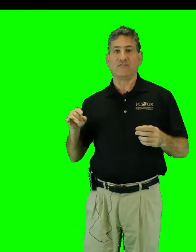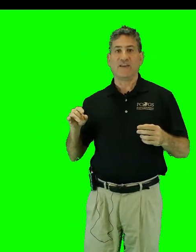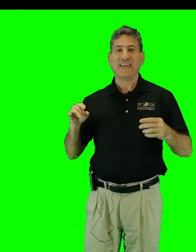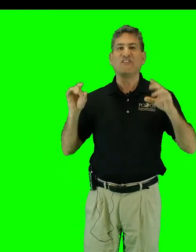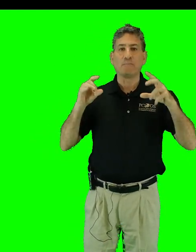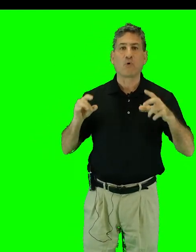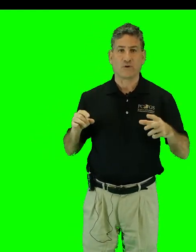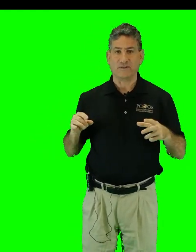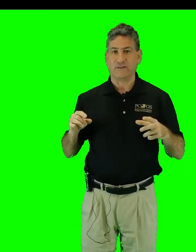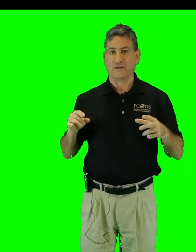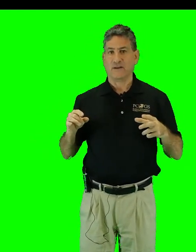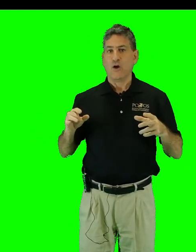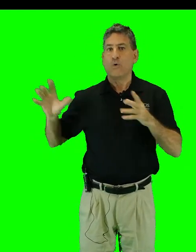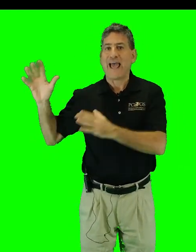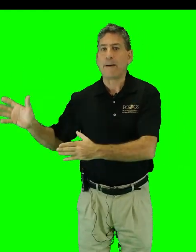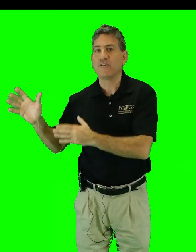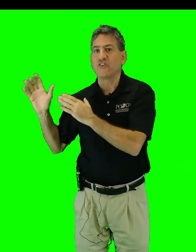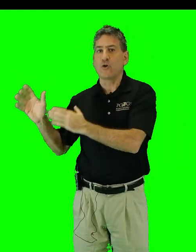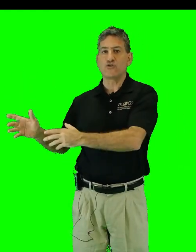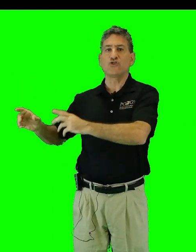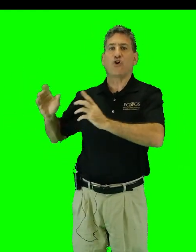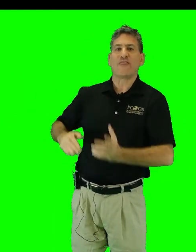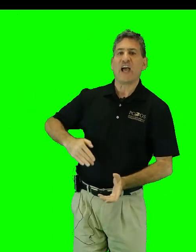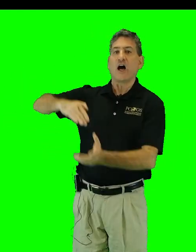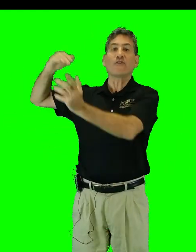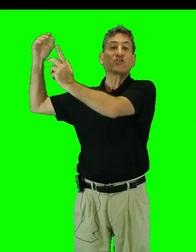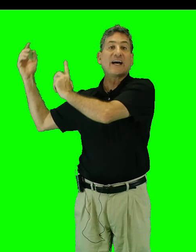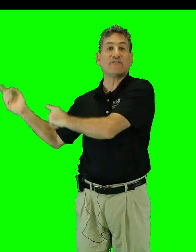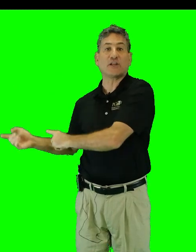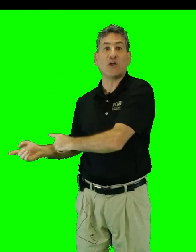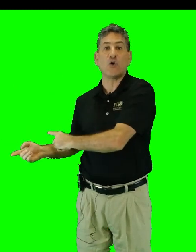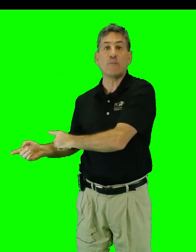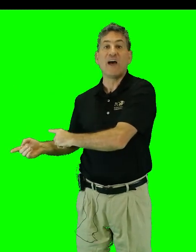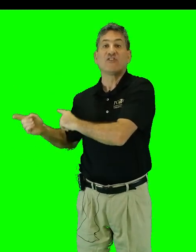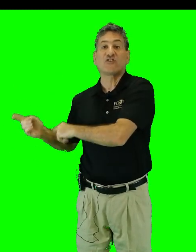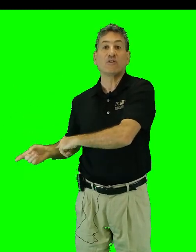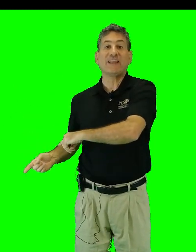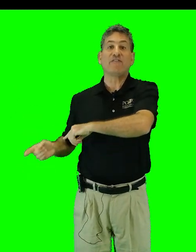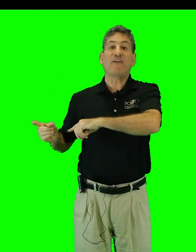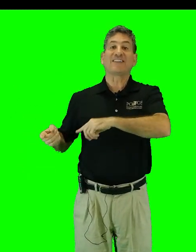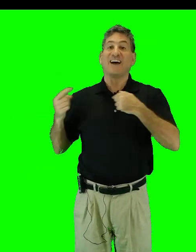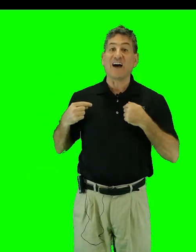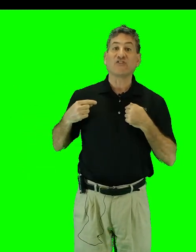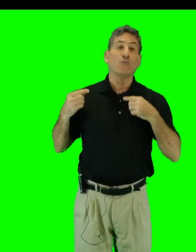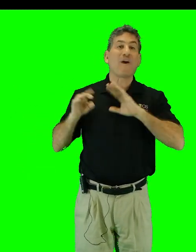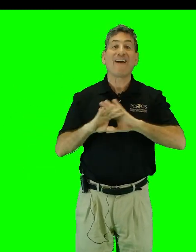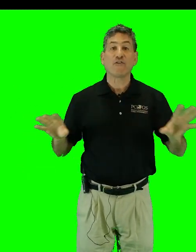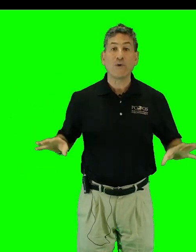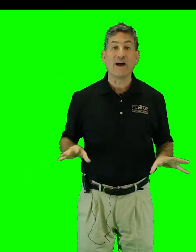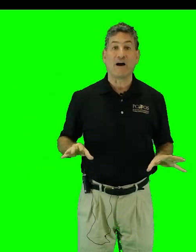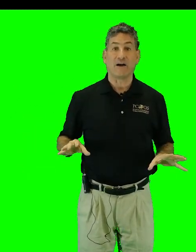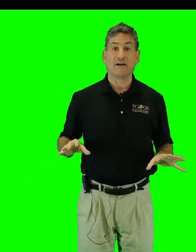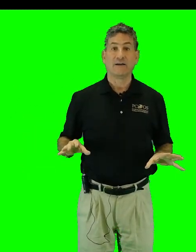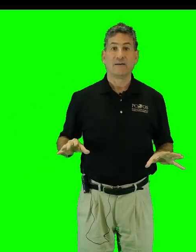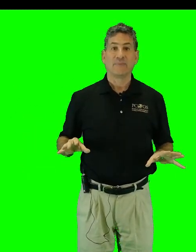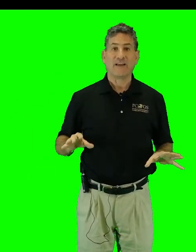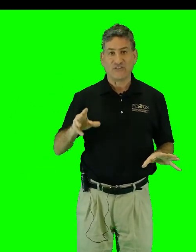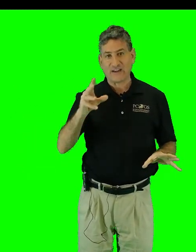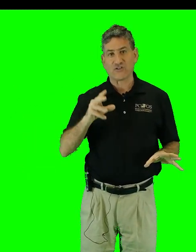is important. What happens in oceans on the other side of the globe certainly affects us wherever we are. As National